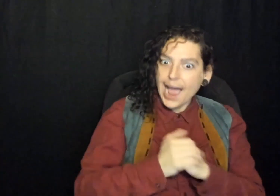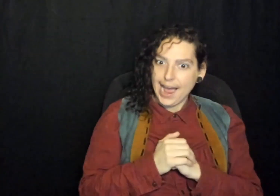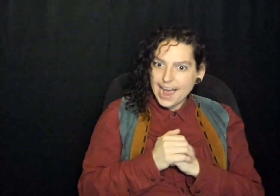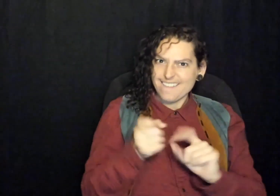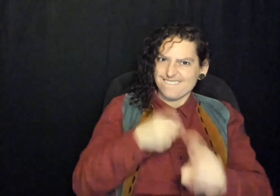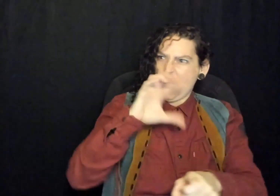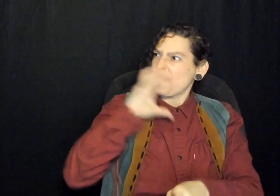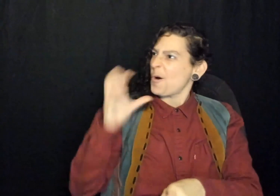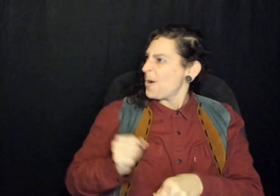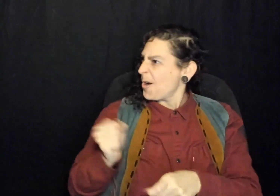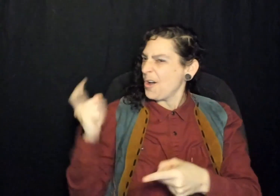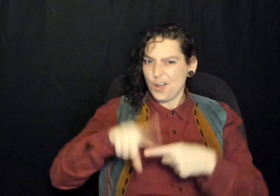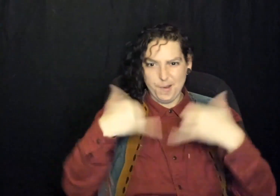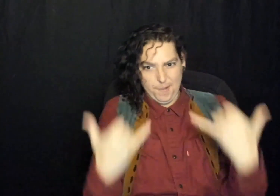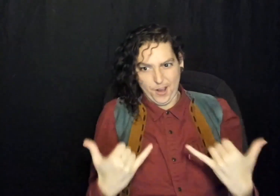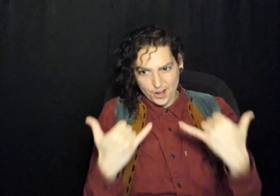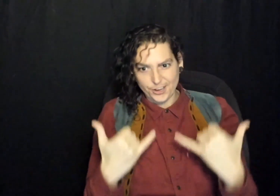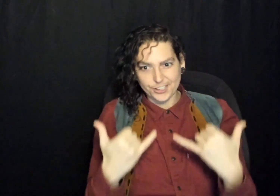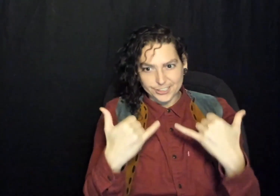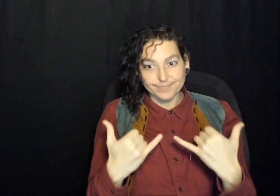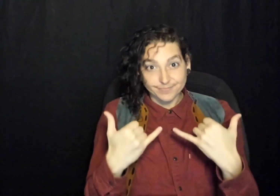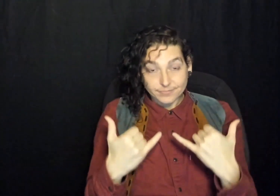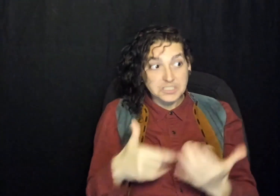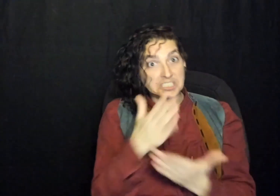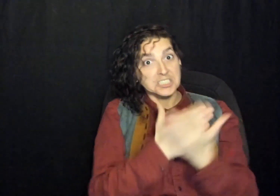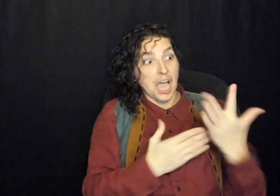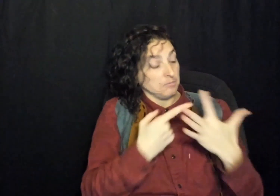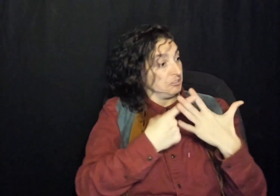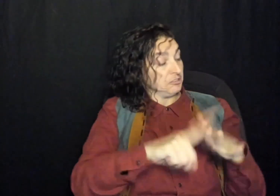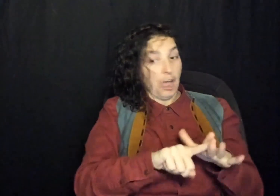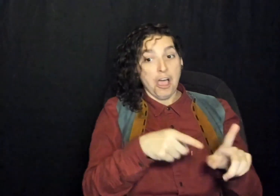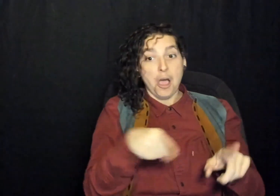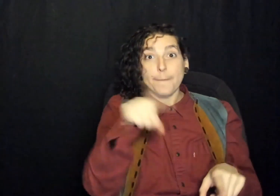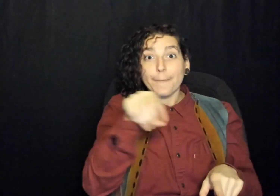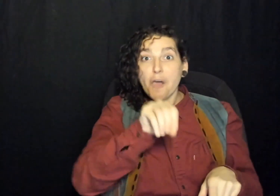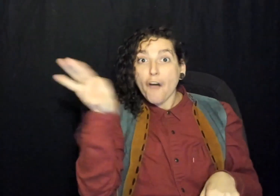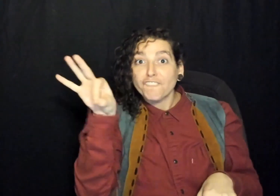movies are coming back from back in the day. Some of them are original spin-offs,